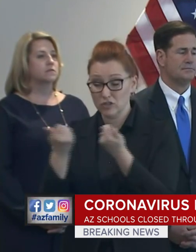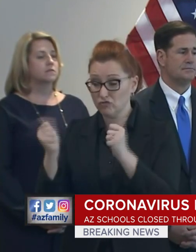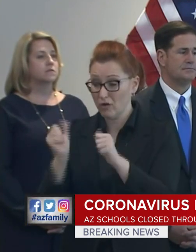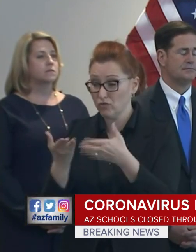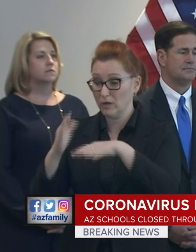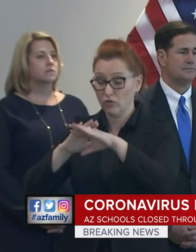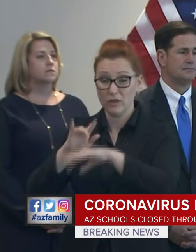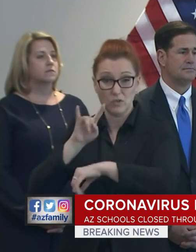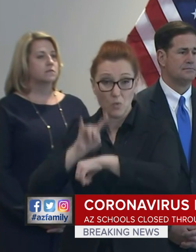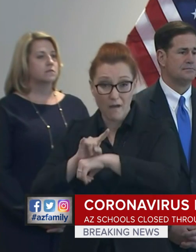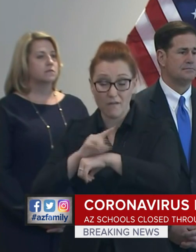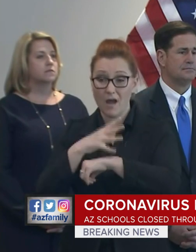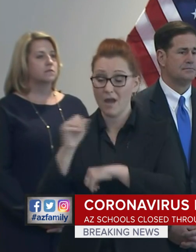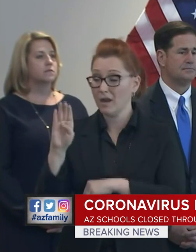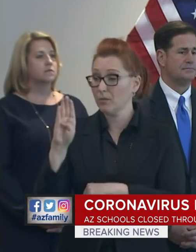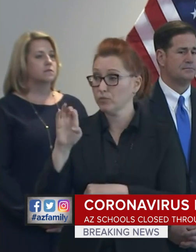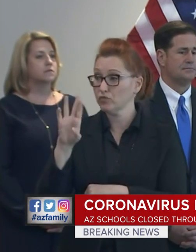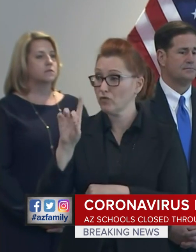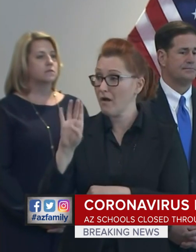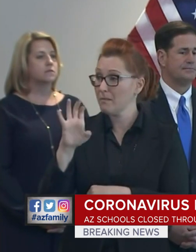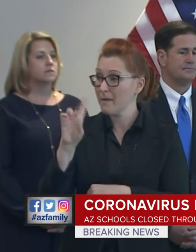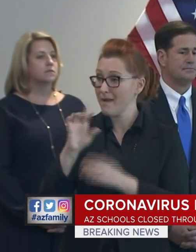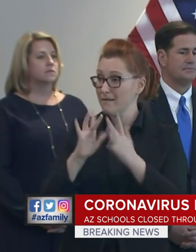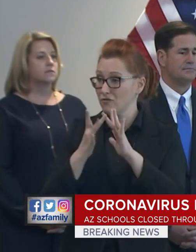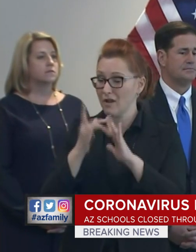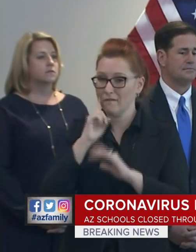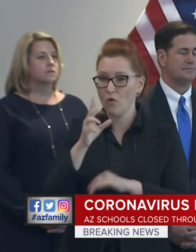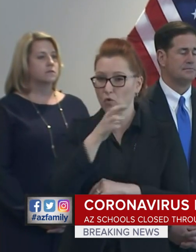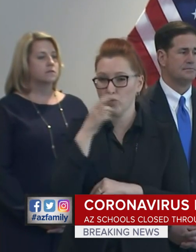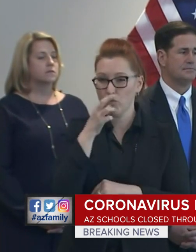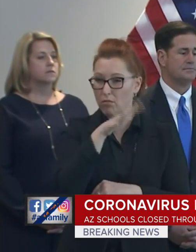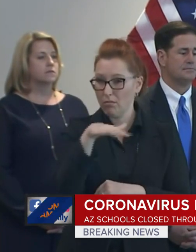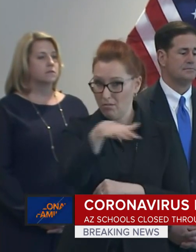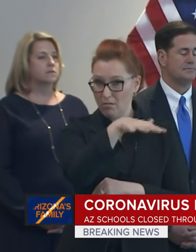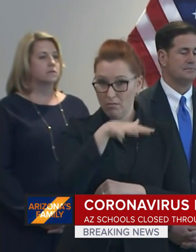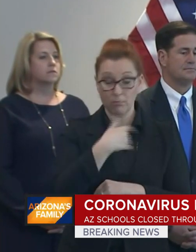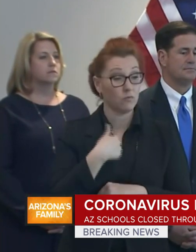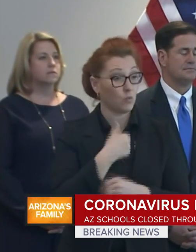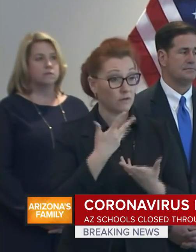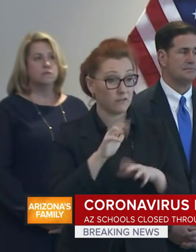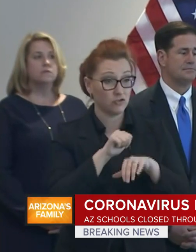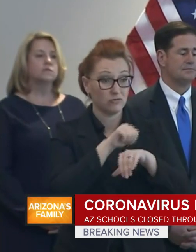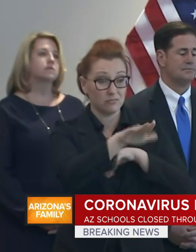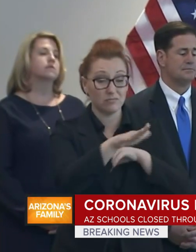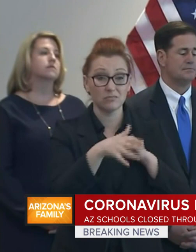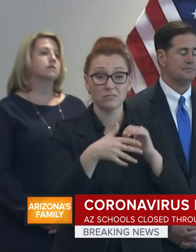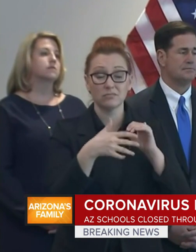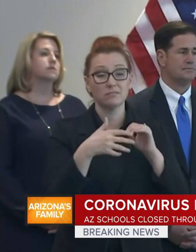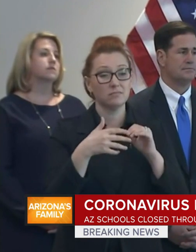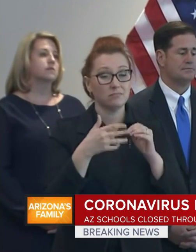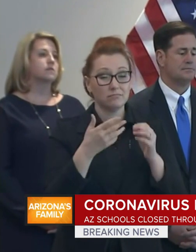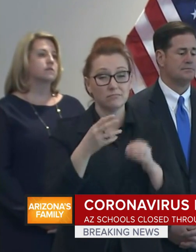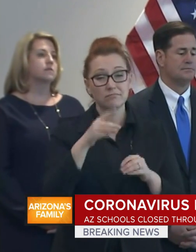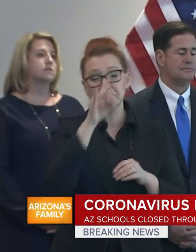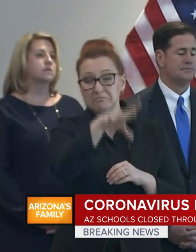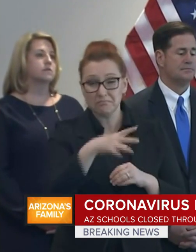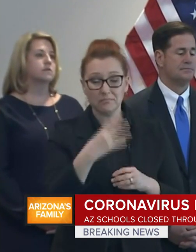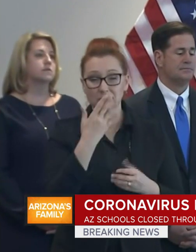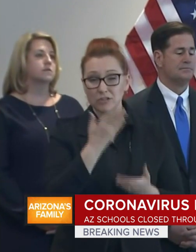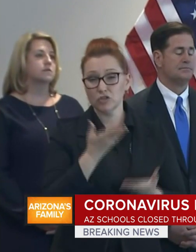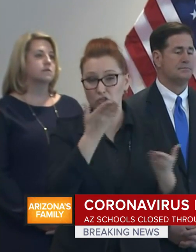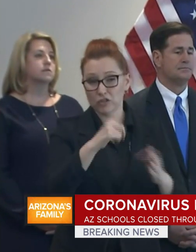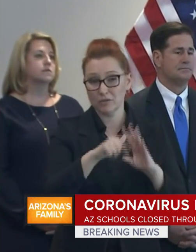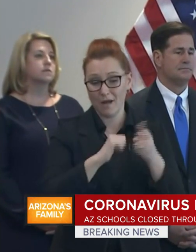broadband in our rural communities. We have sent guidance to districts and schools on how to leverage existing